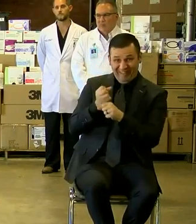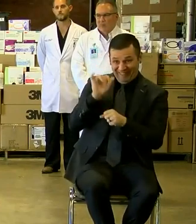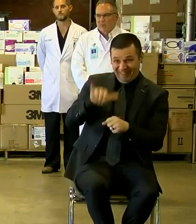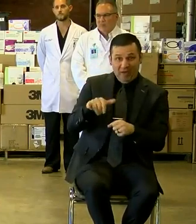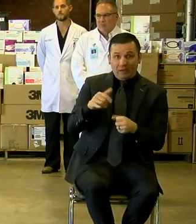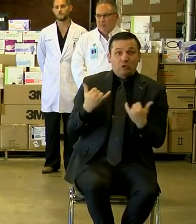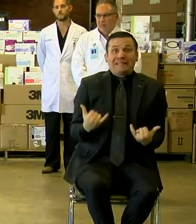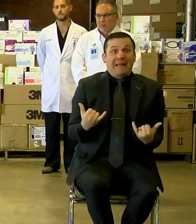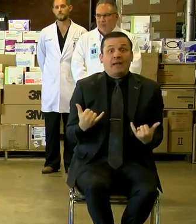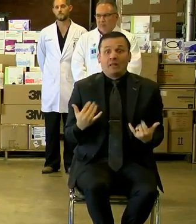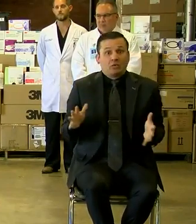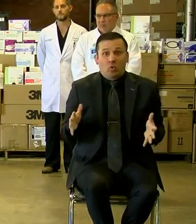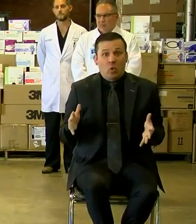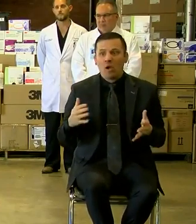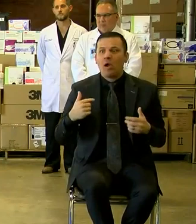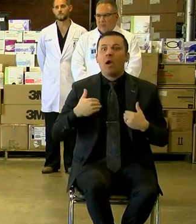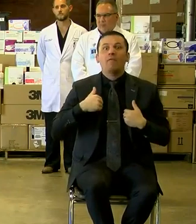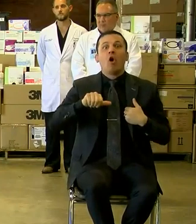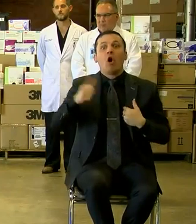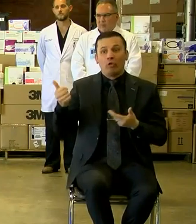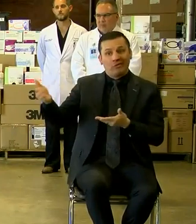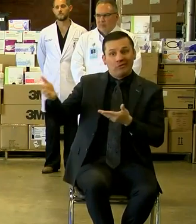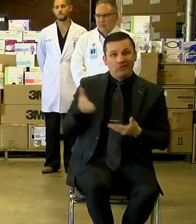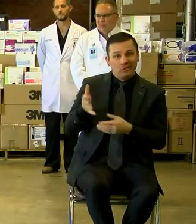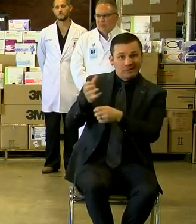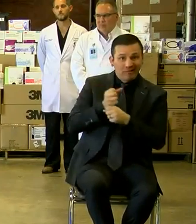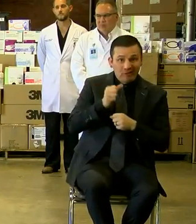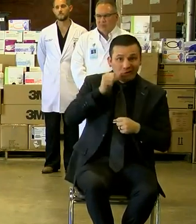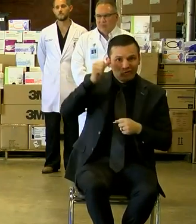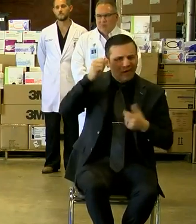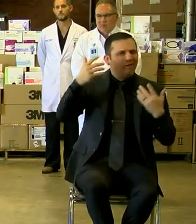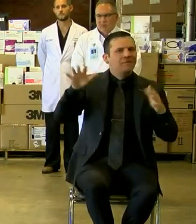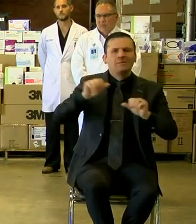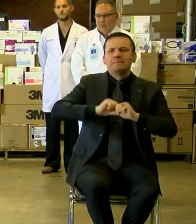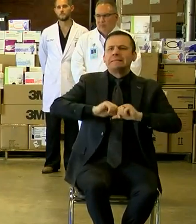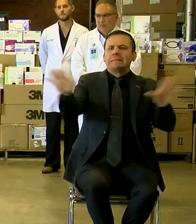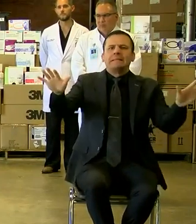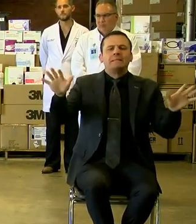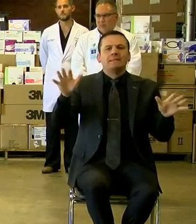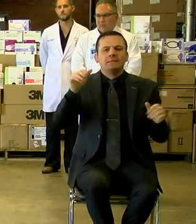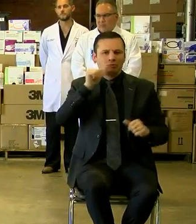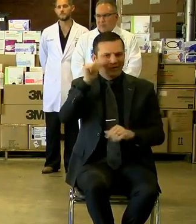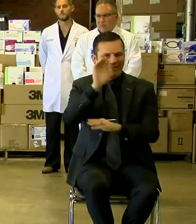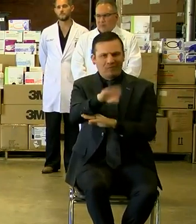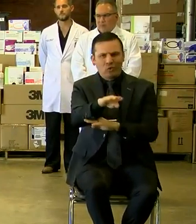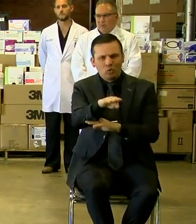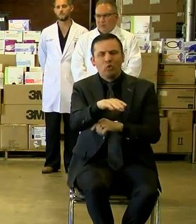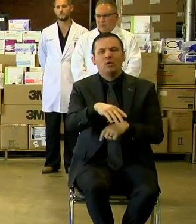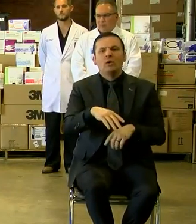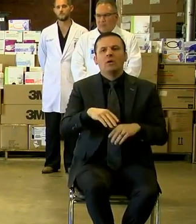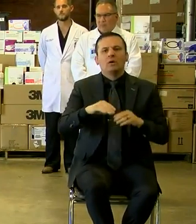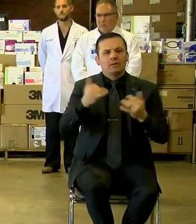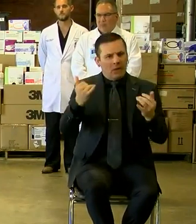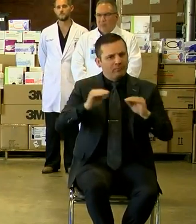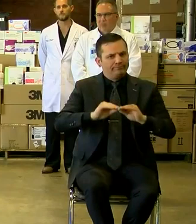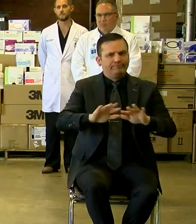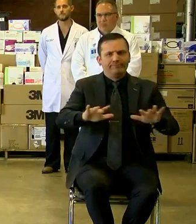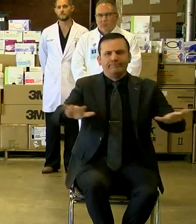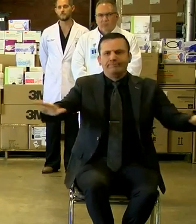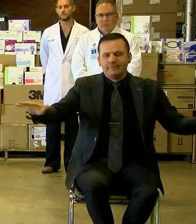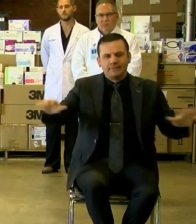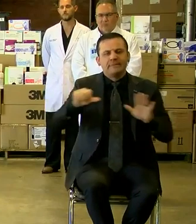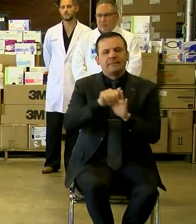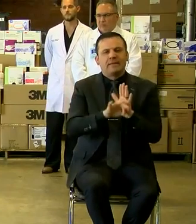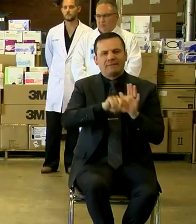There was a supply load in yesterday that was shipped out yesterday evening and is being distributed across the state of